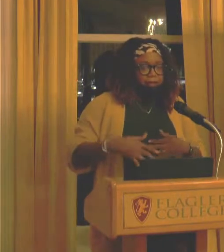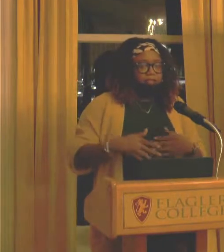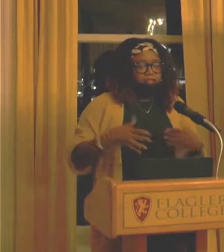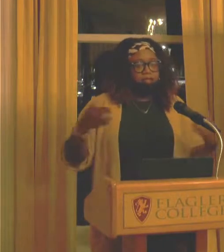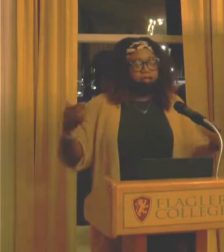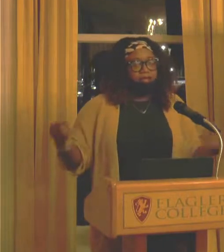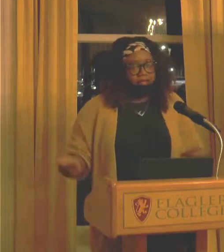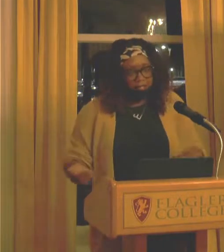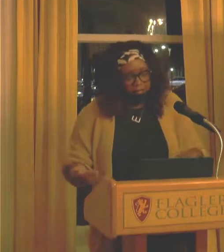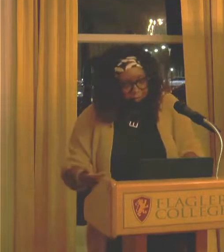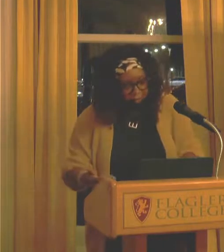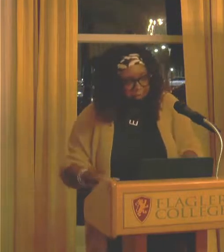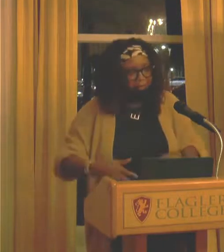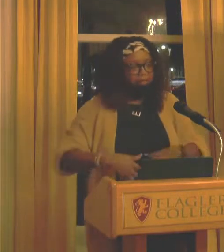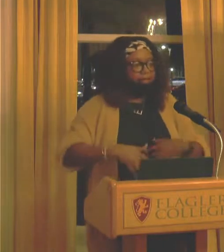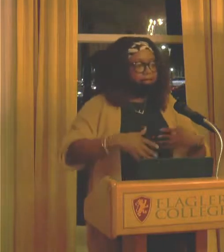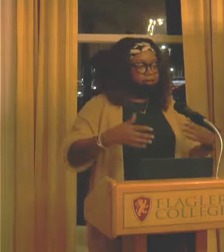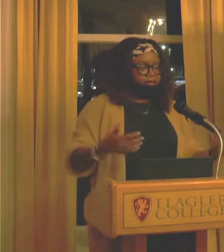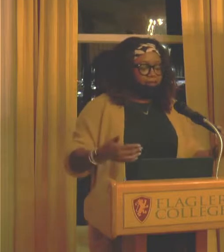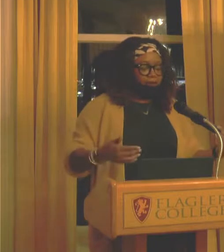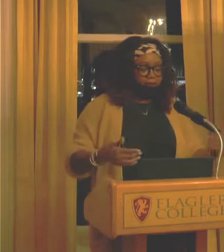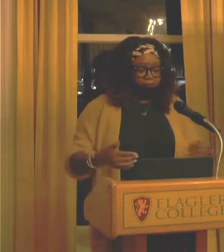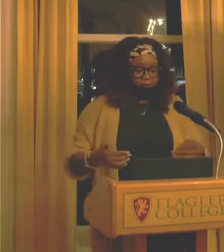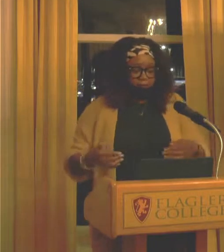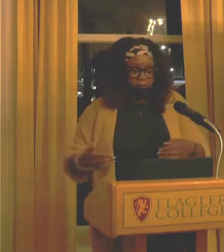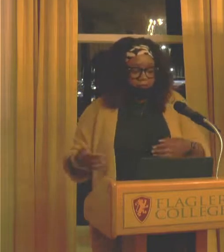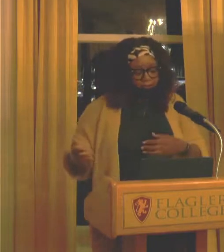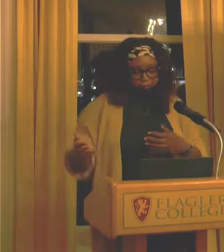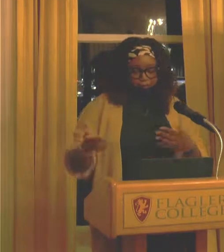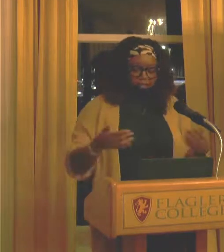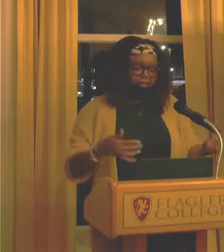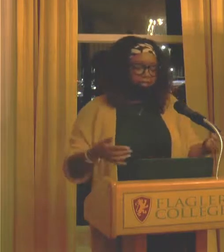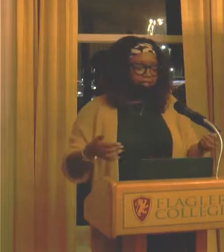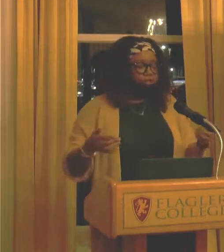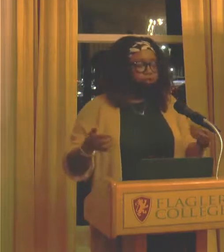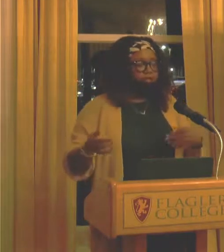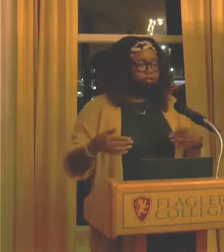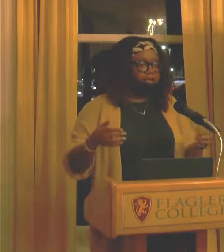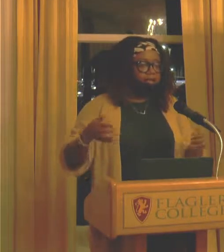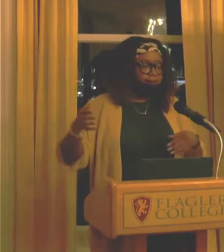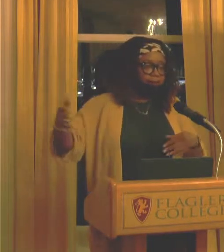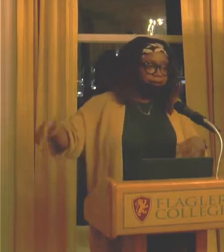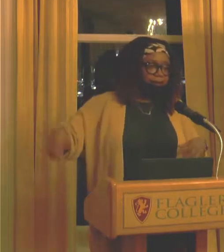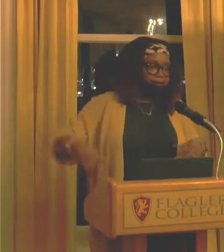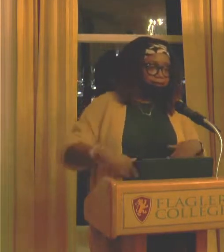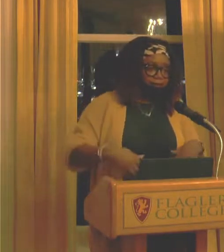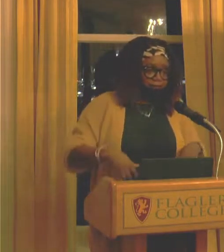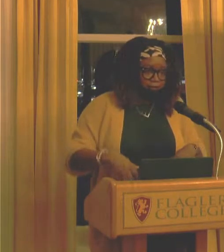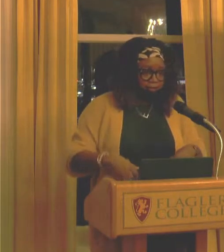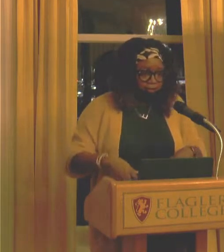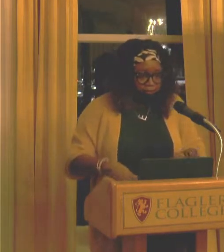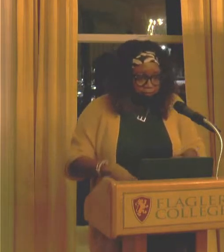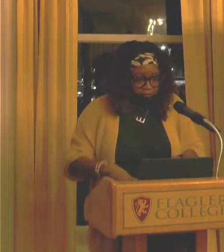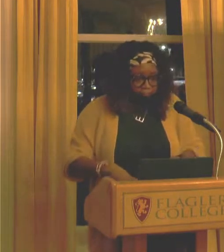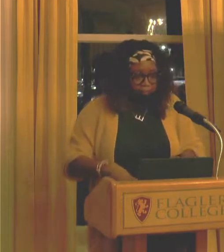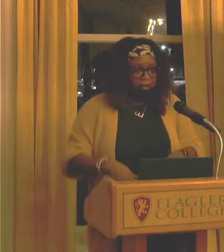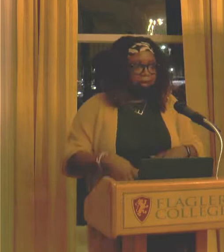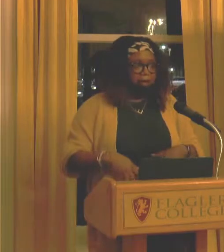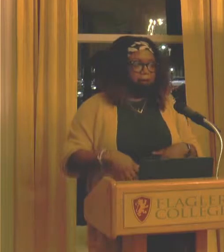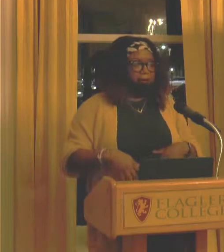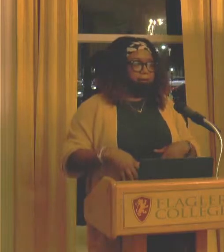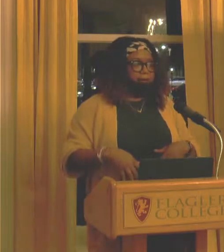And historically, I think language has been, in essence, used against black women, you know.